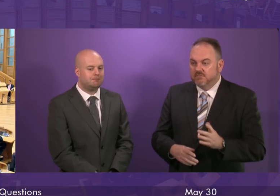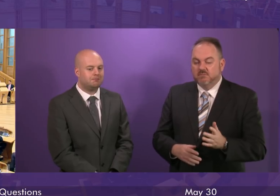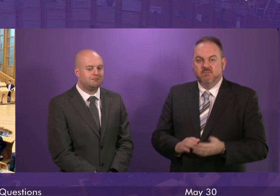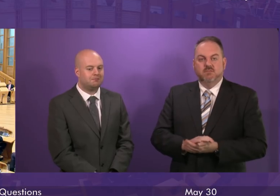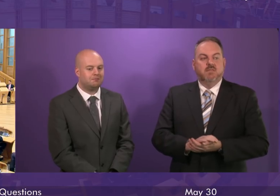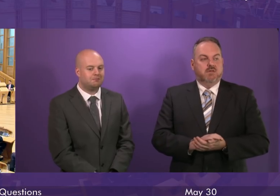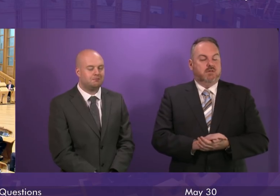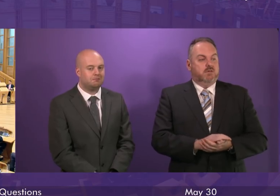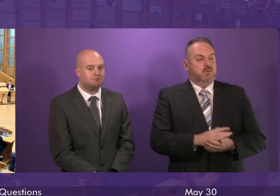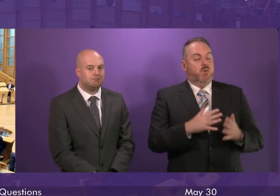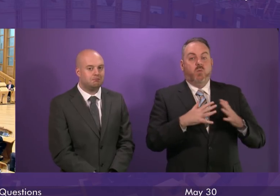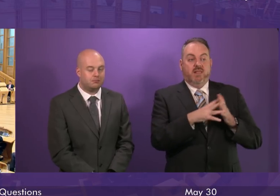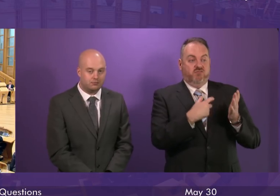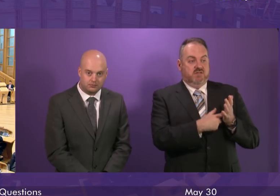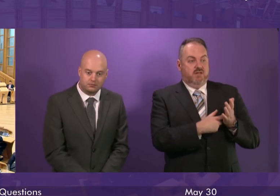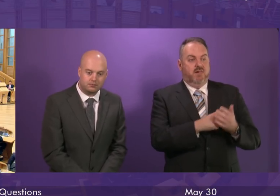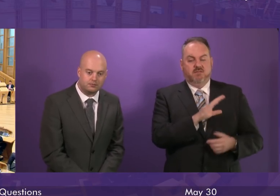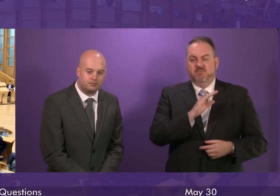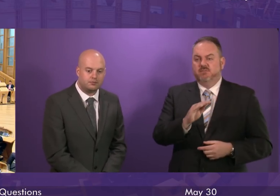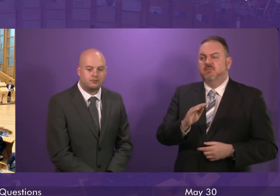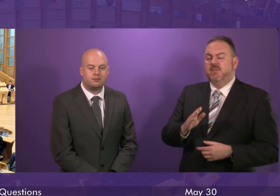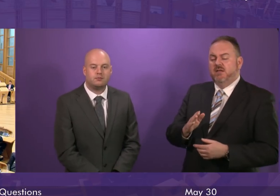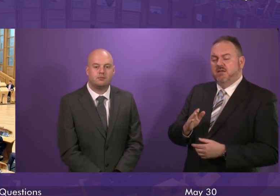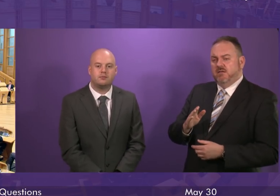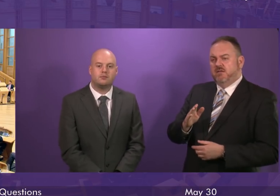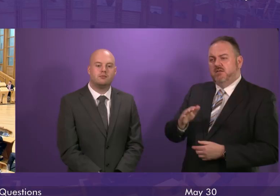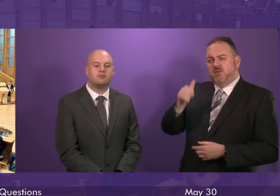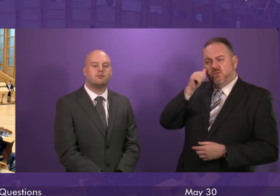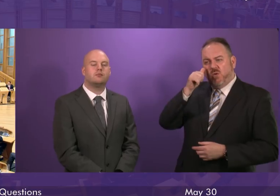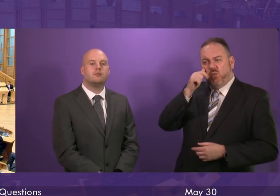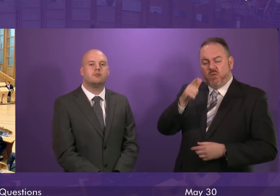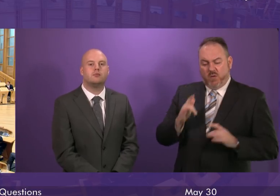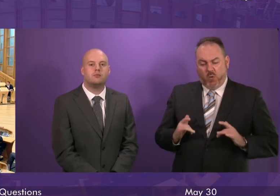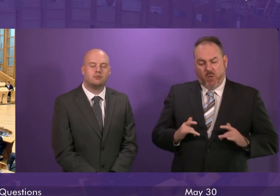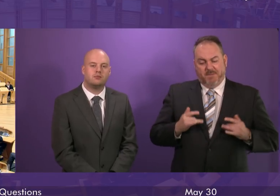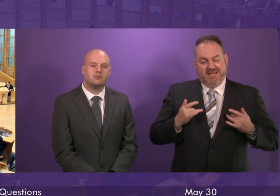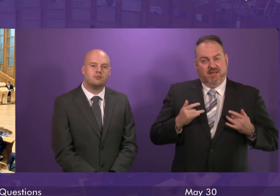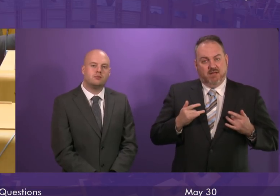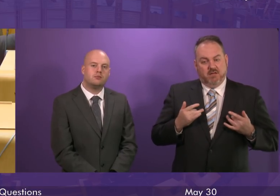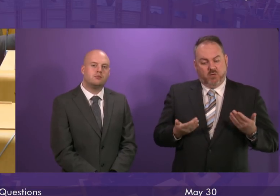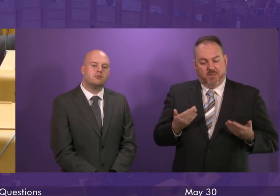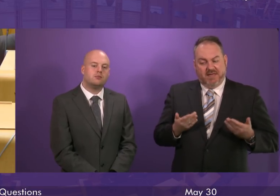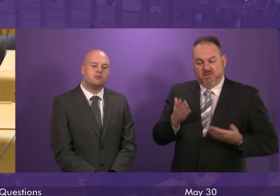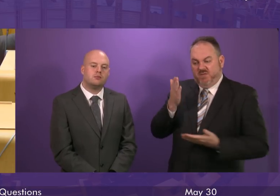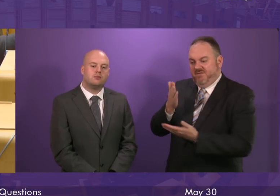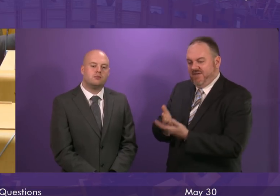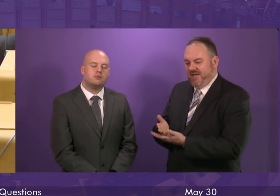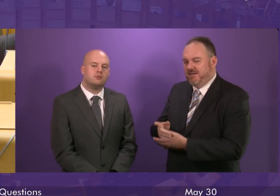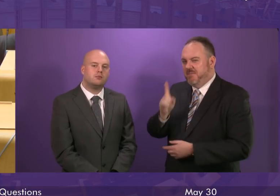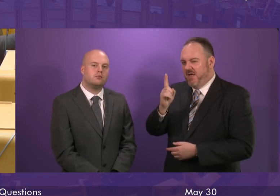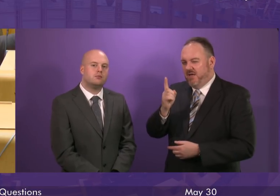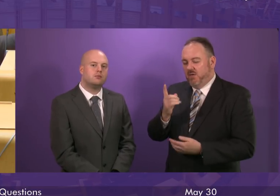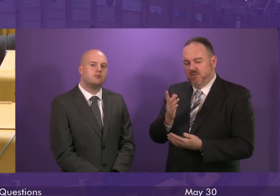President, obviously, I know you are very keen to draw the distinction between opinion and fact in this chamber, but when something is demonstrably